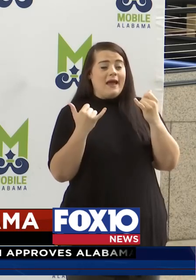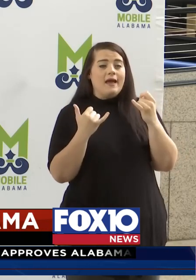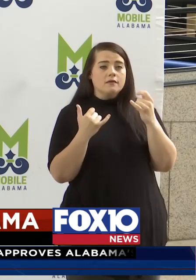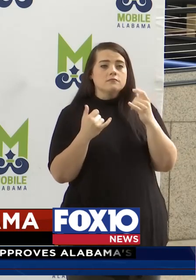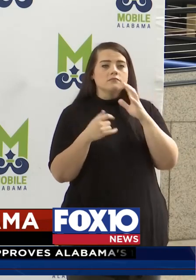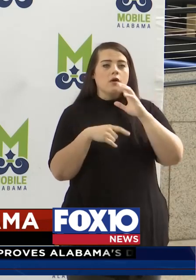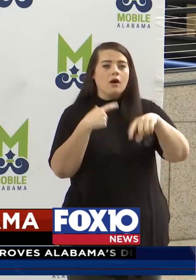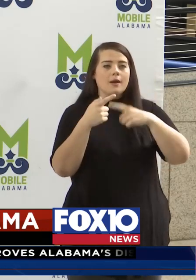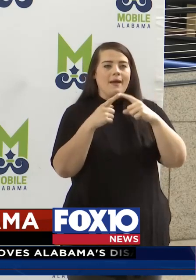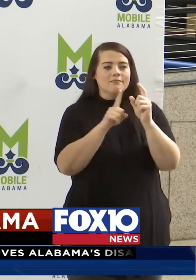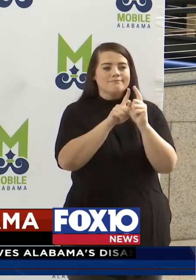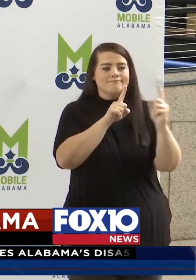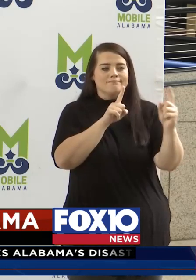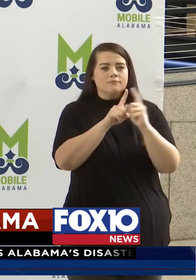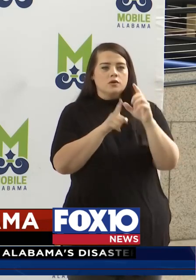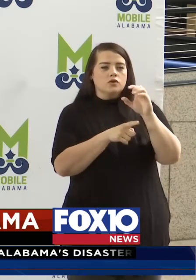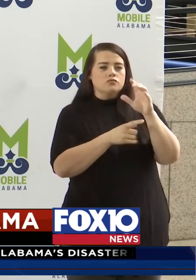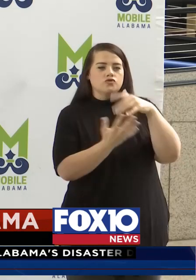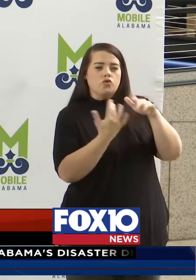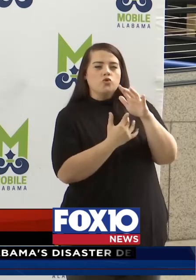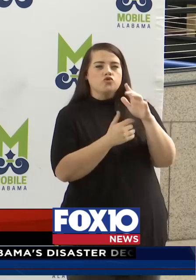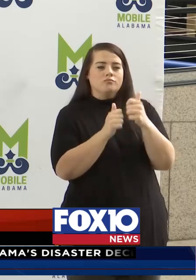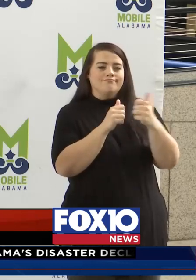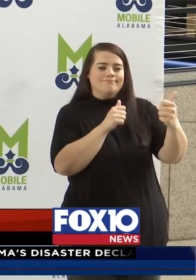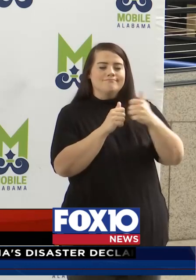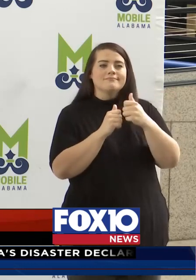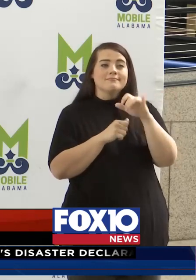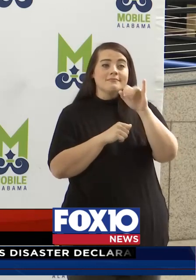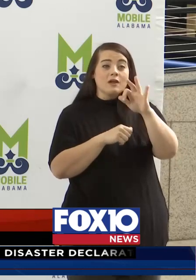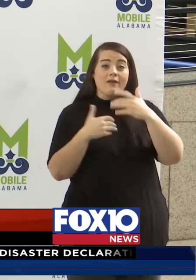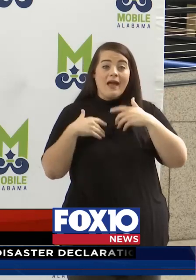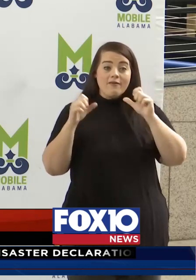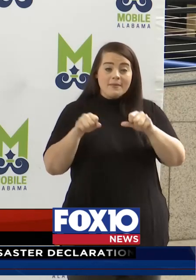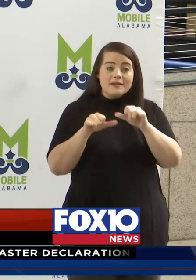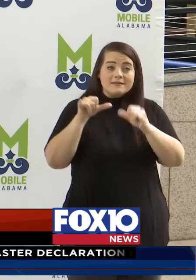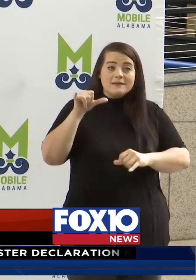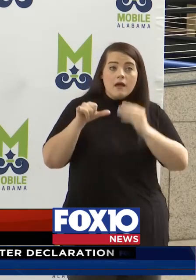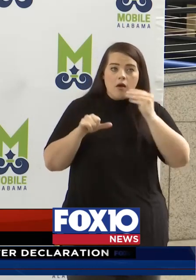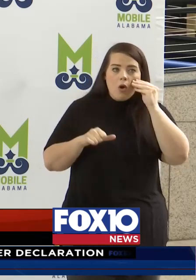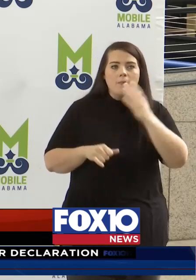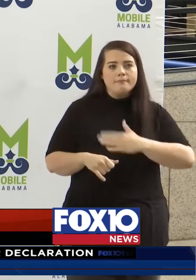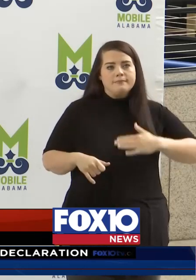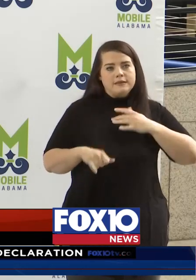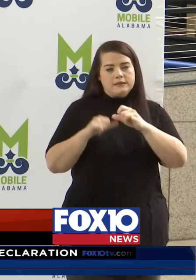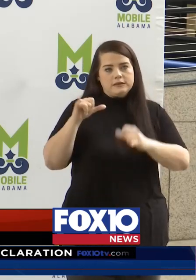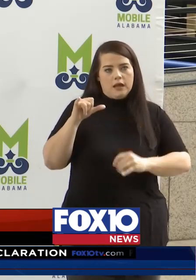And for many, that means if you have the ability to stay at home, we need you to stay at home.